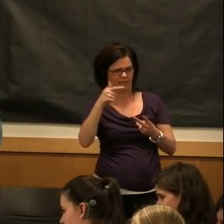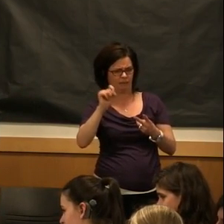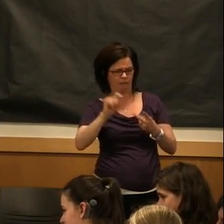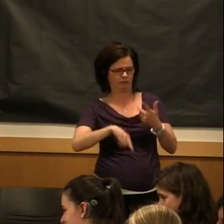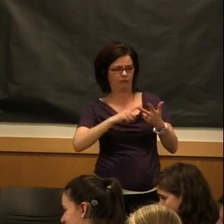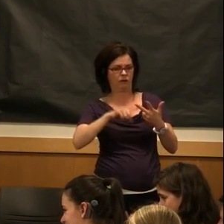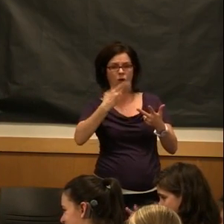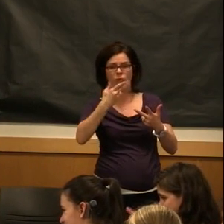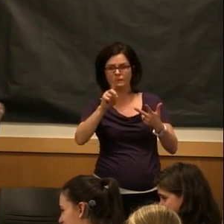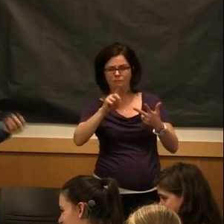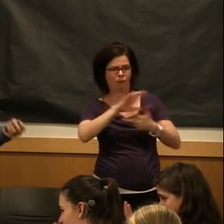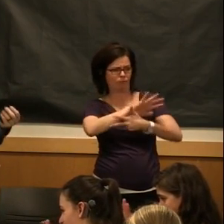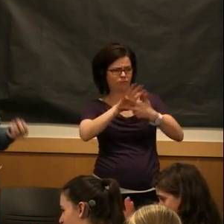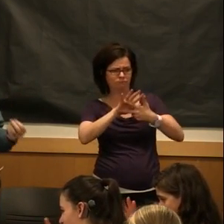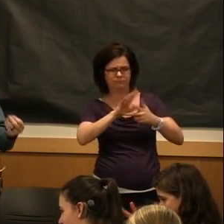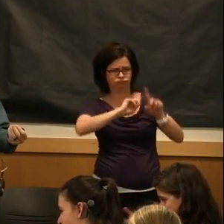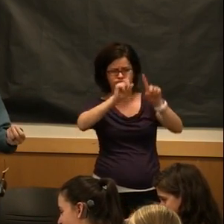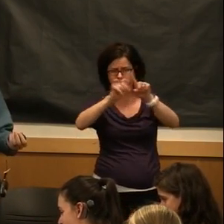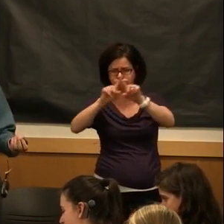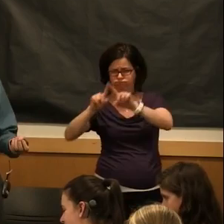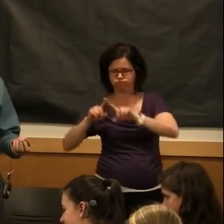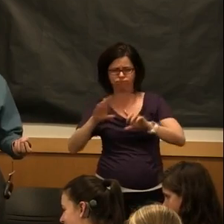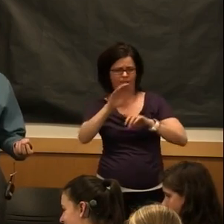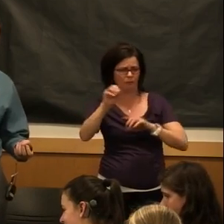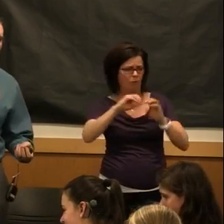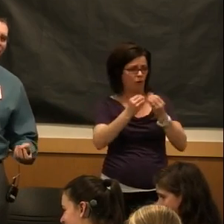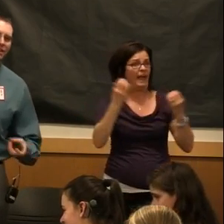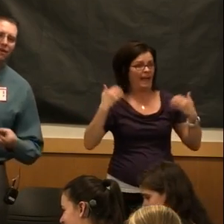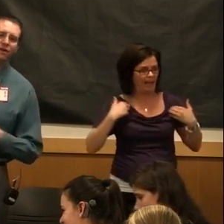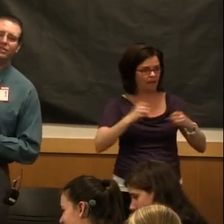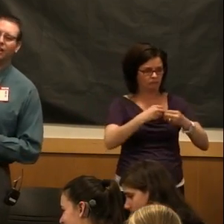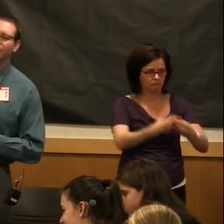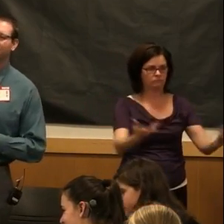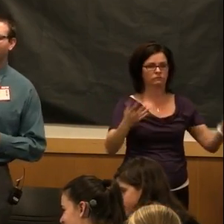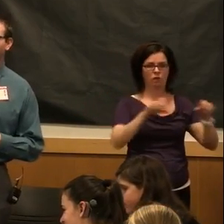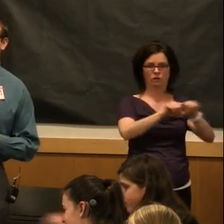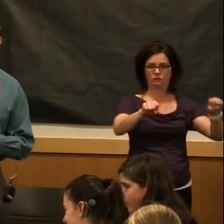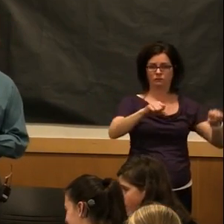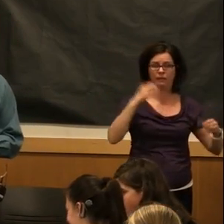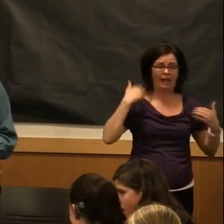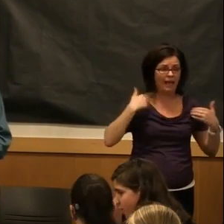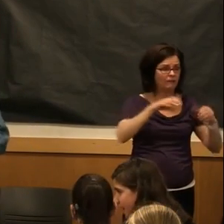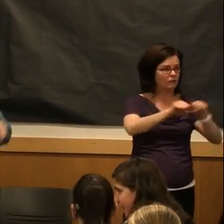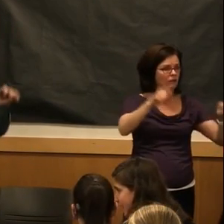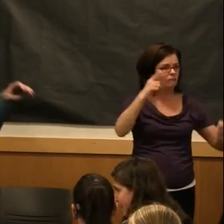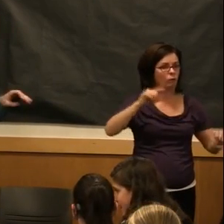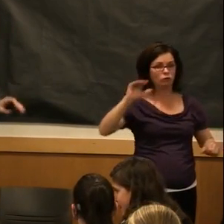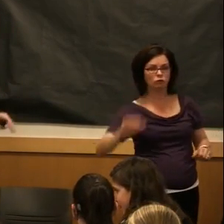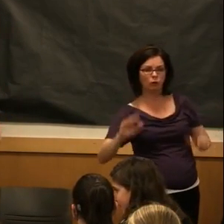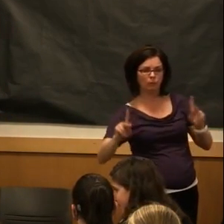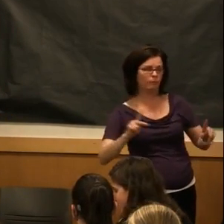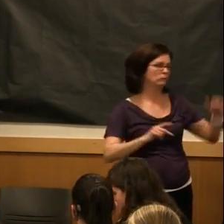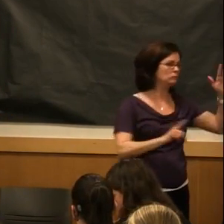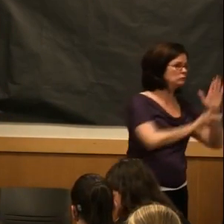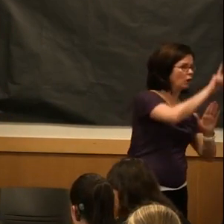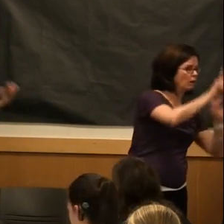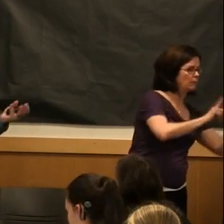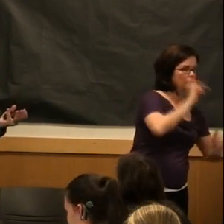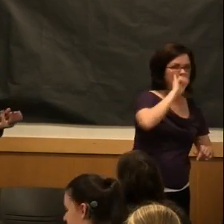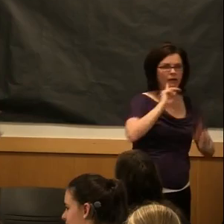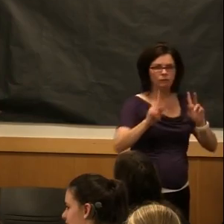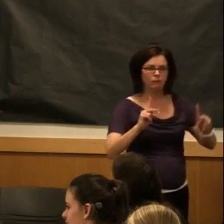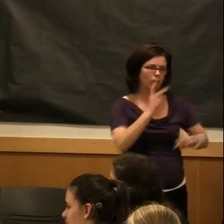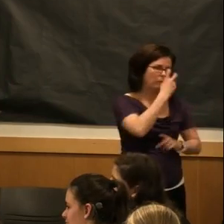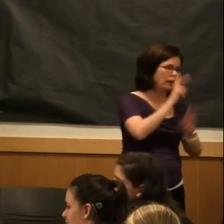Home Depot, all kinds of different companies and organizations do this. There are scholarships out there for short people, tall people, deaf people,